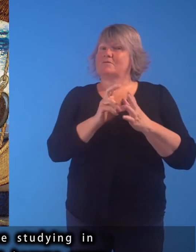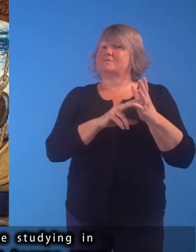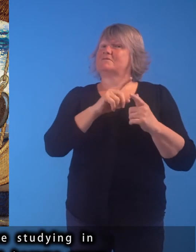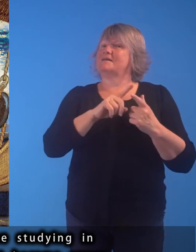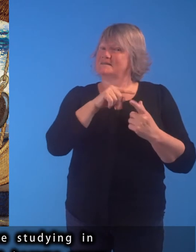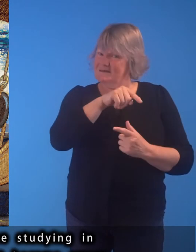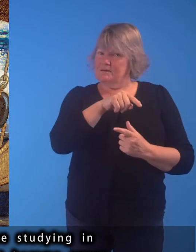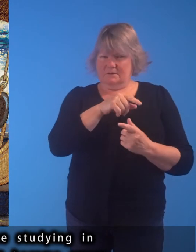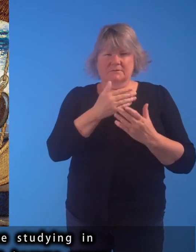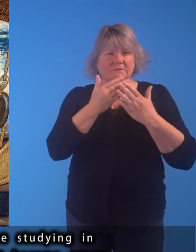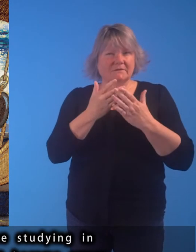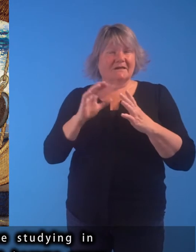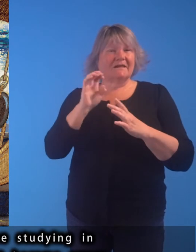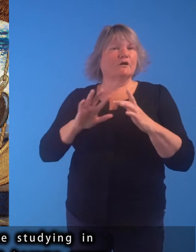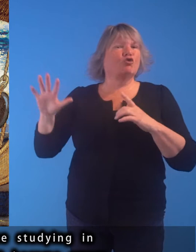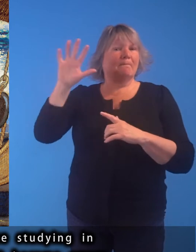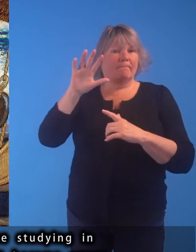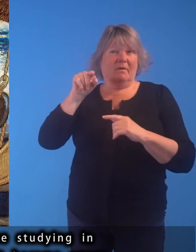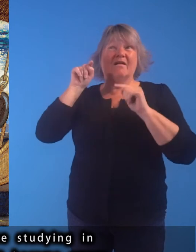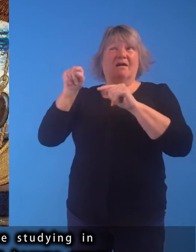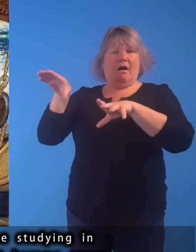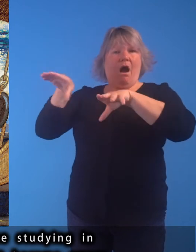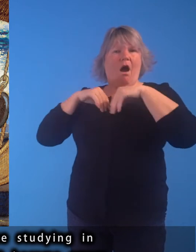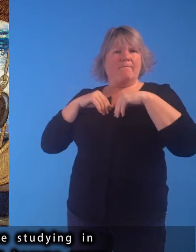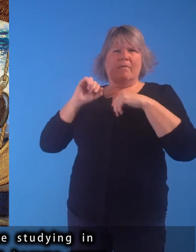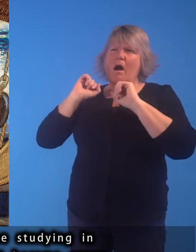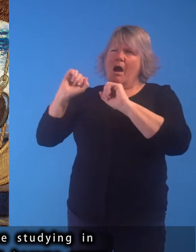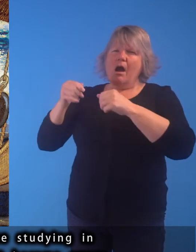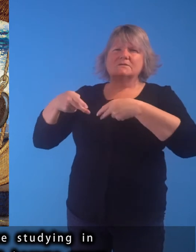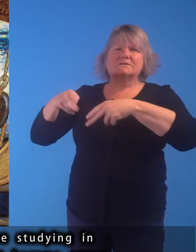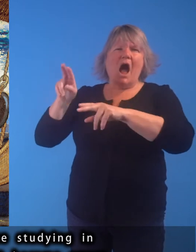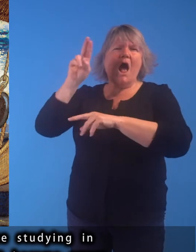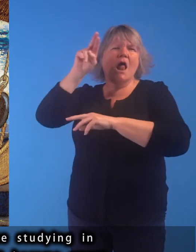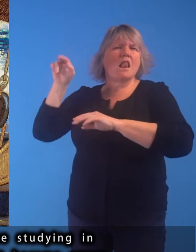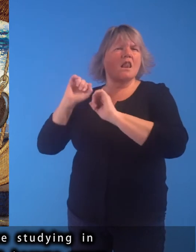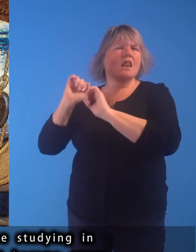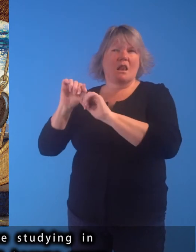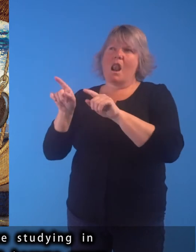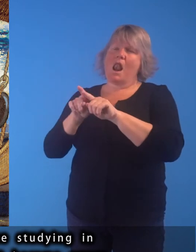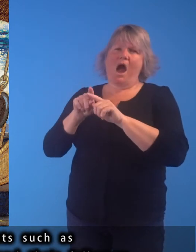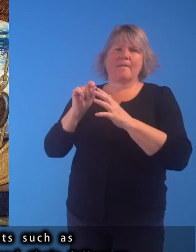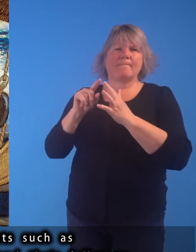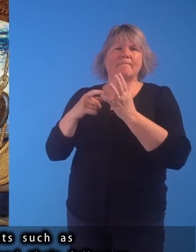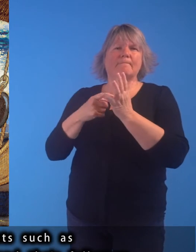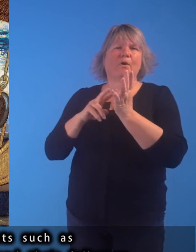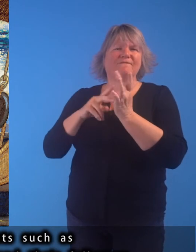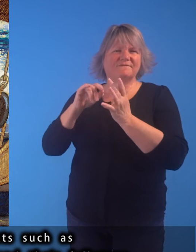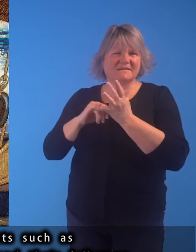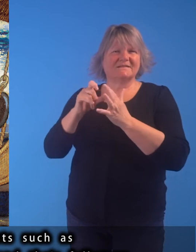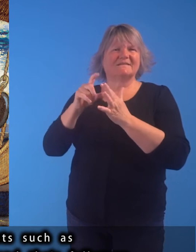Dundee, Duncan spent a time studying in Europe, and it was there that he first became aware of the work of symbolist